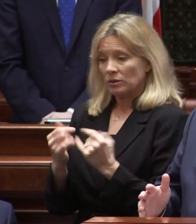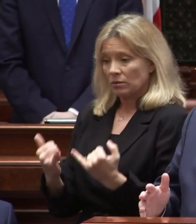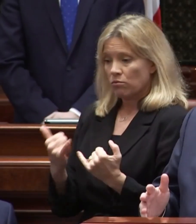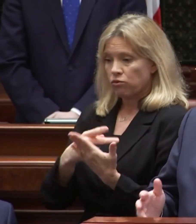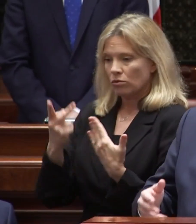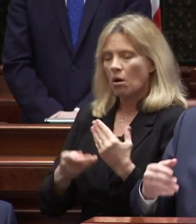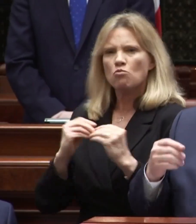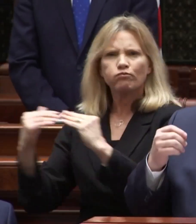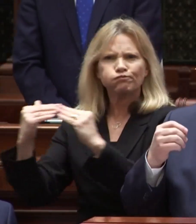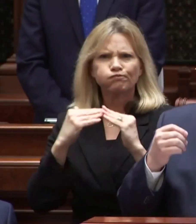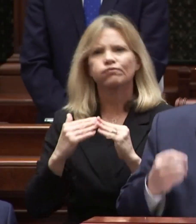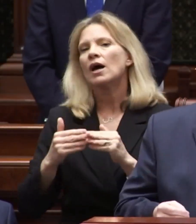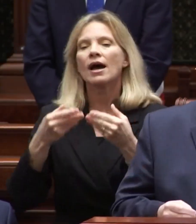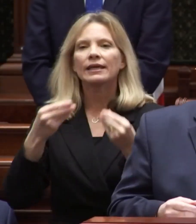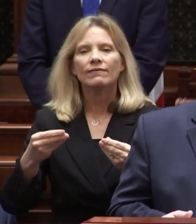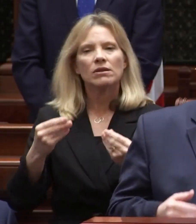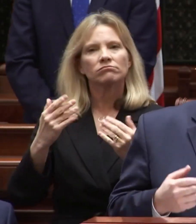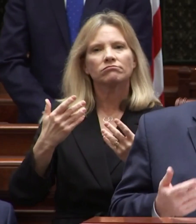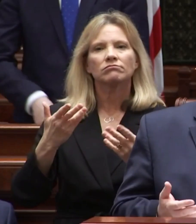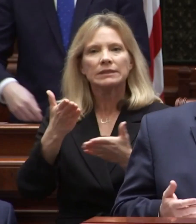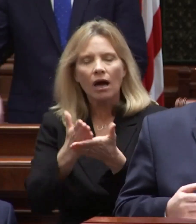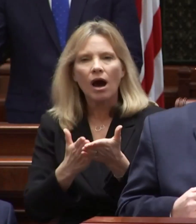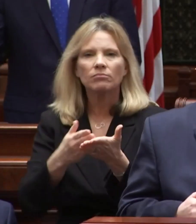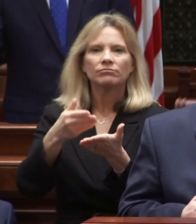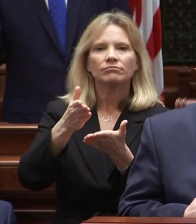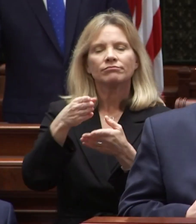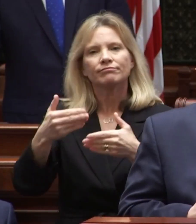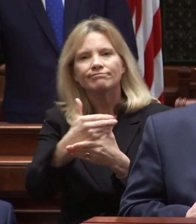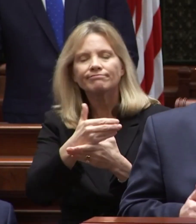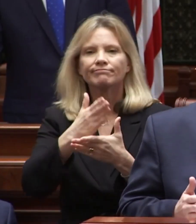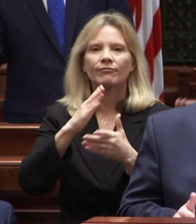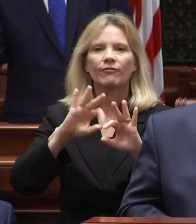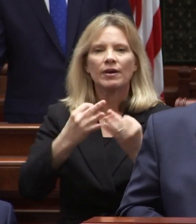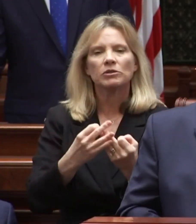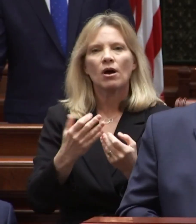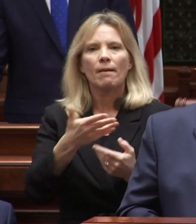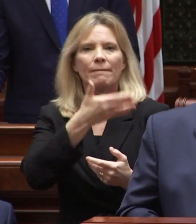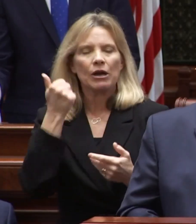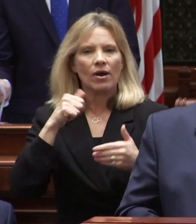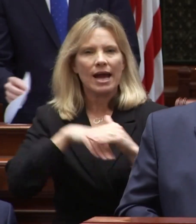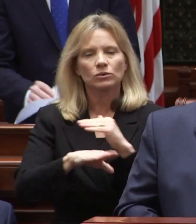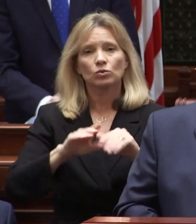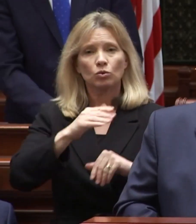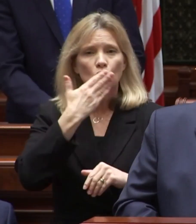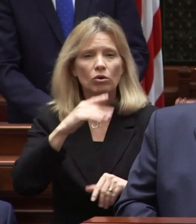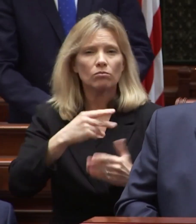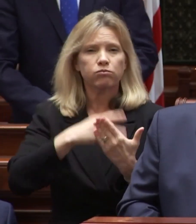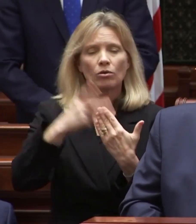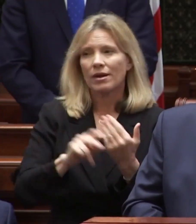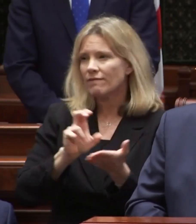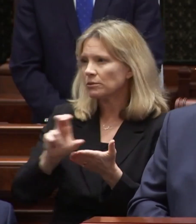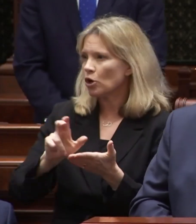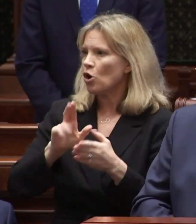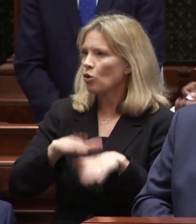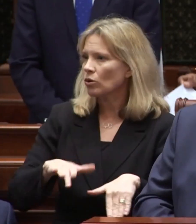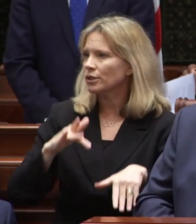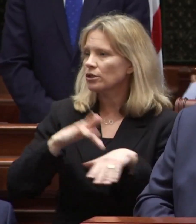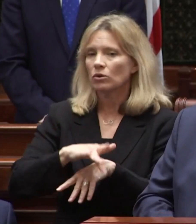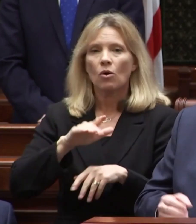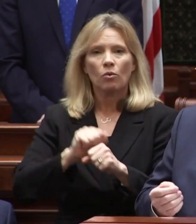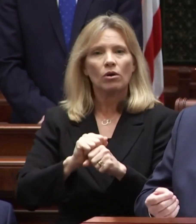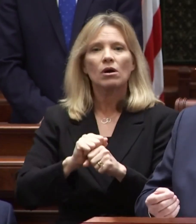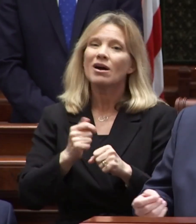programs more equitable giving moderate income families greater access to quality programs and investing in an early childhood